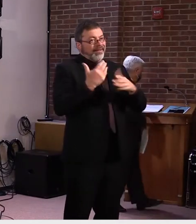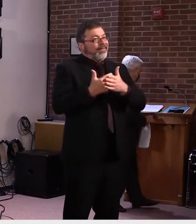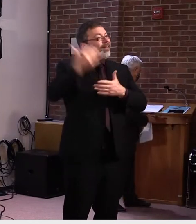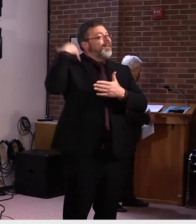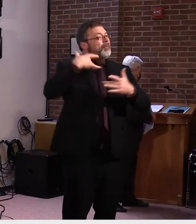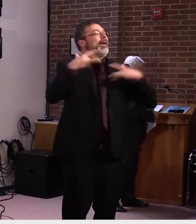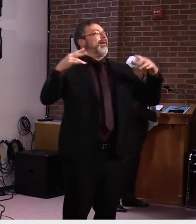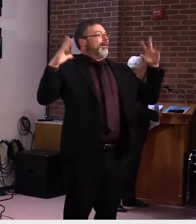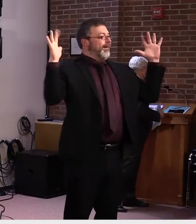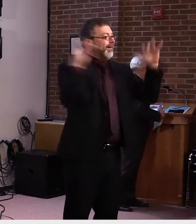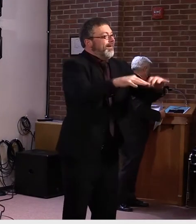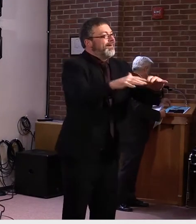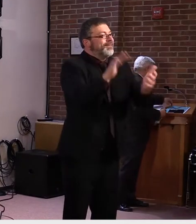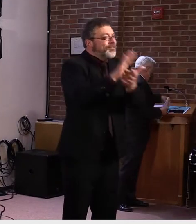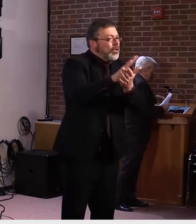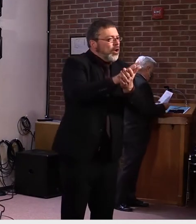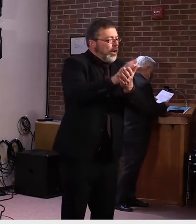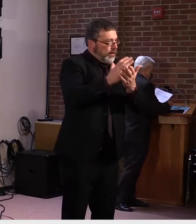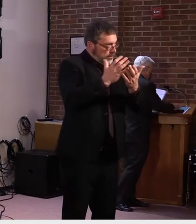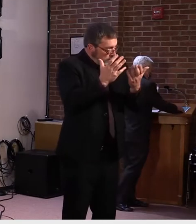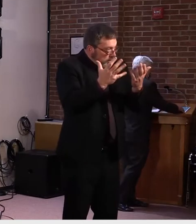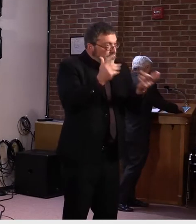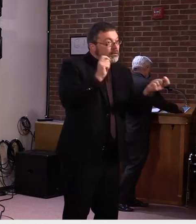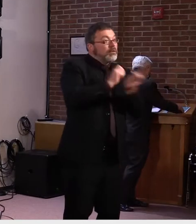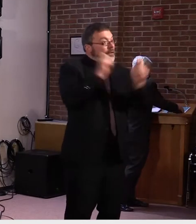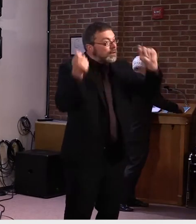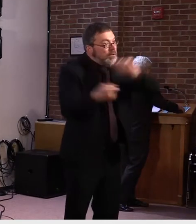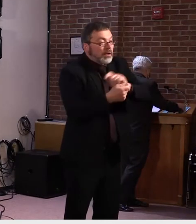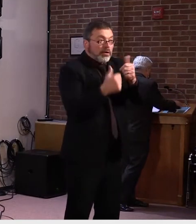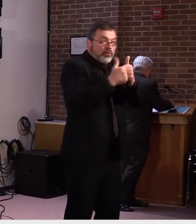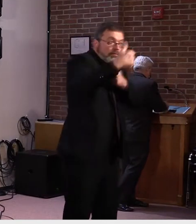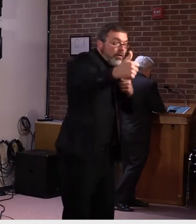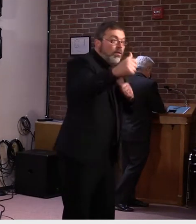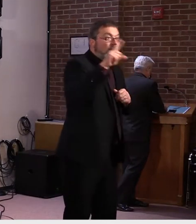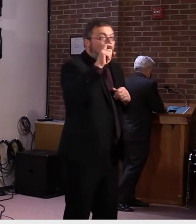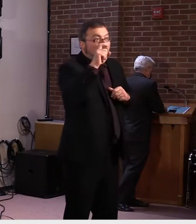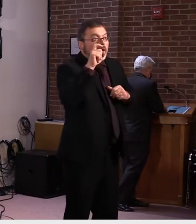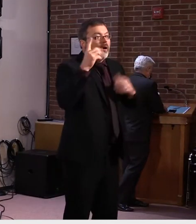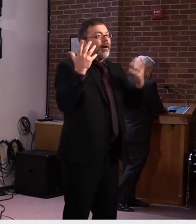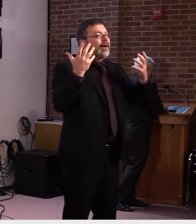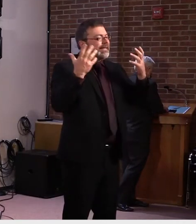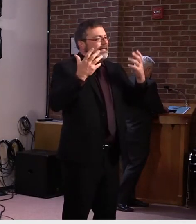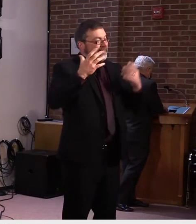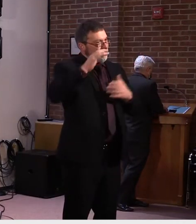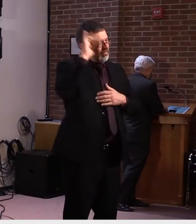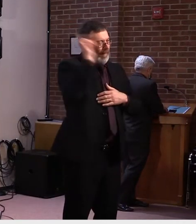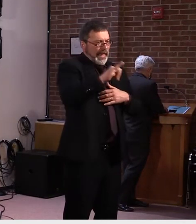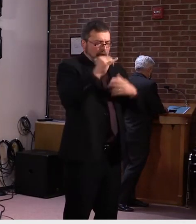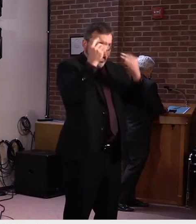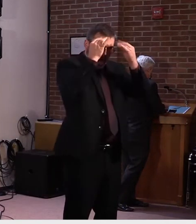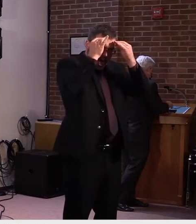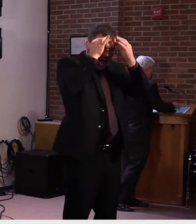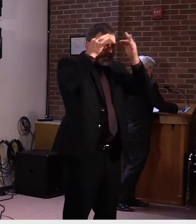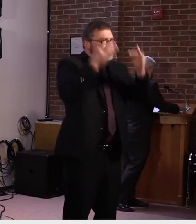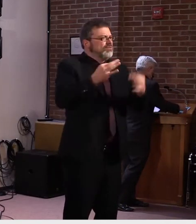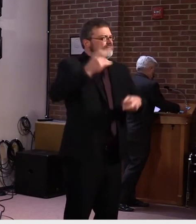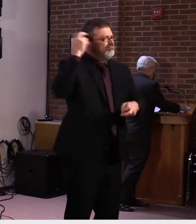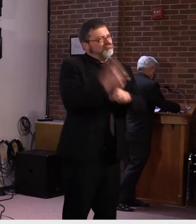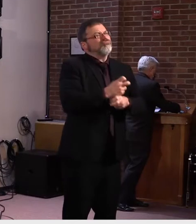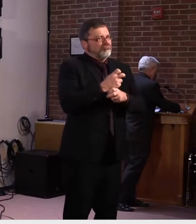important to reiterate the answers to the following questions. Do we know if it's safe to return for in-person learning?